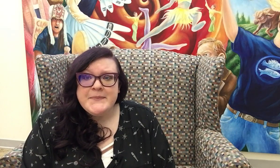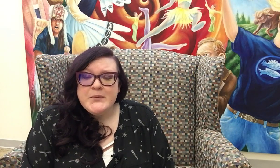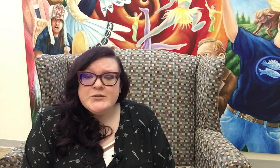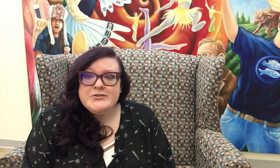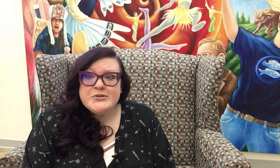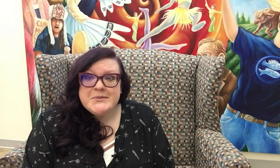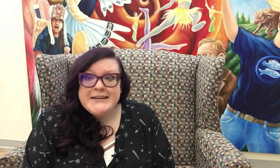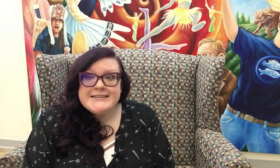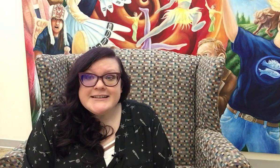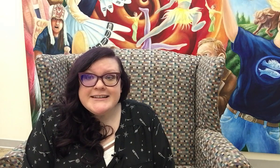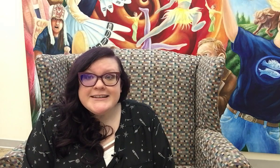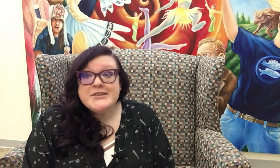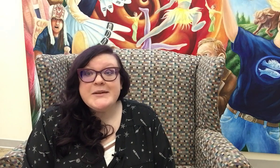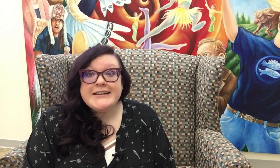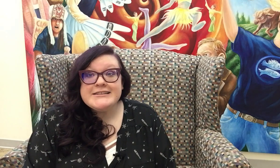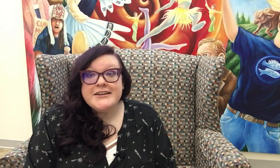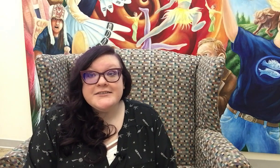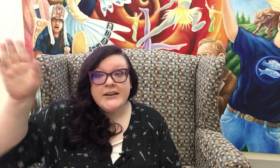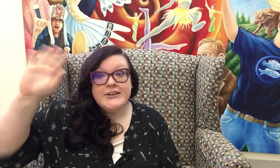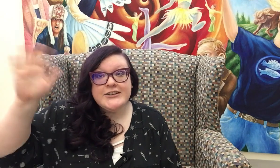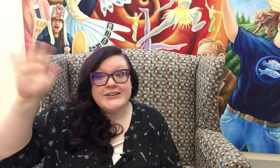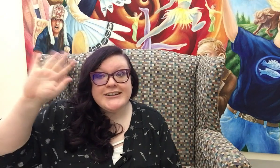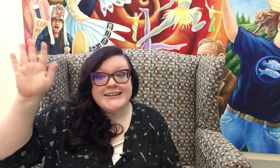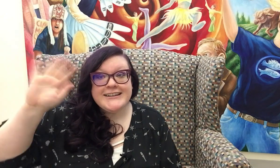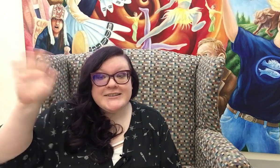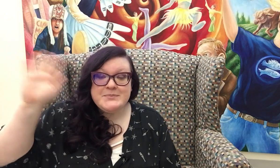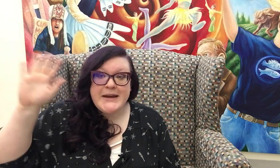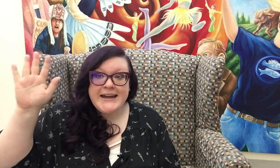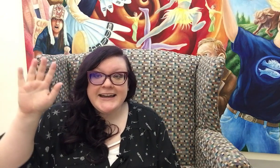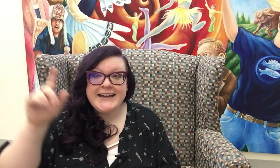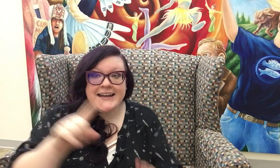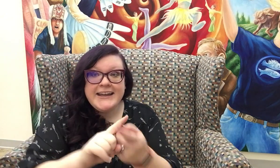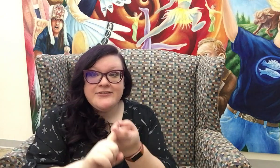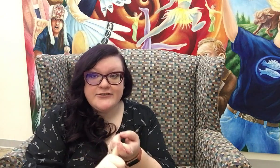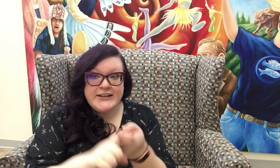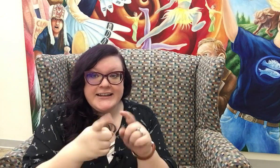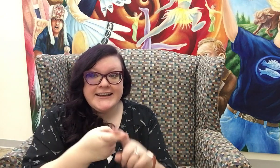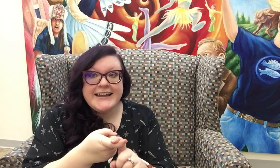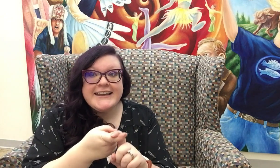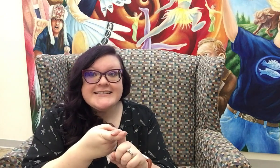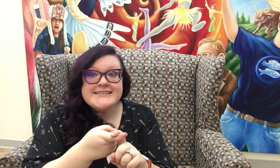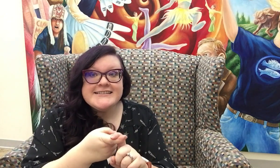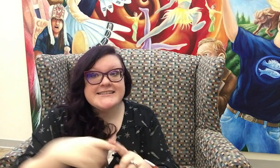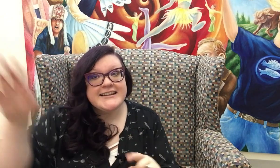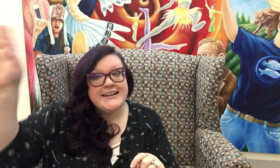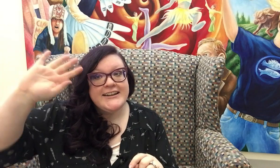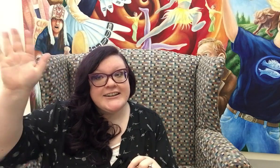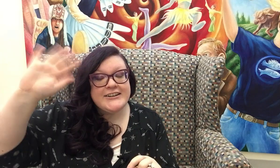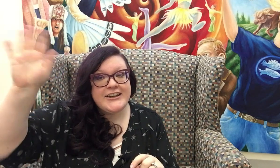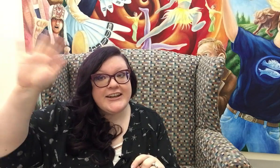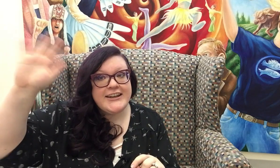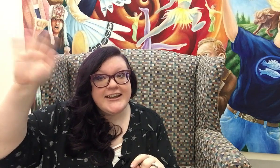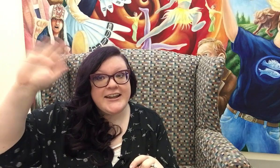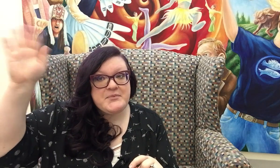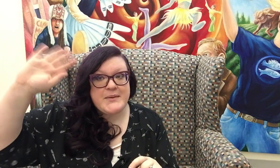Will you join me in singing the goodbye song? Goodbye friends, goodbye